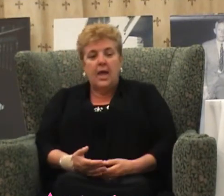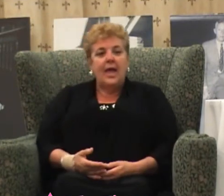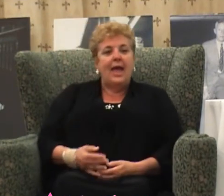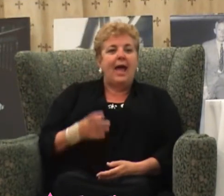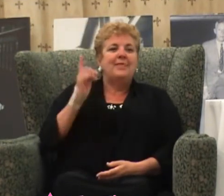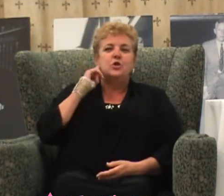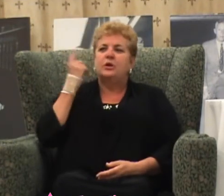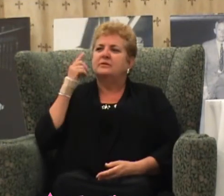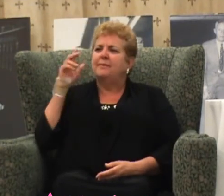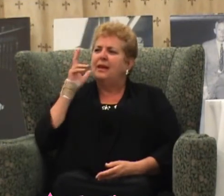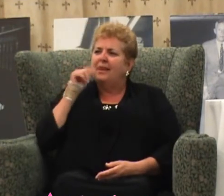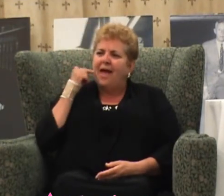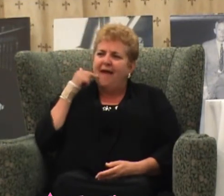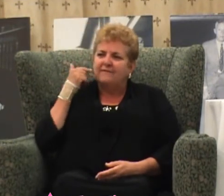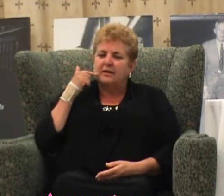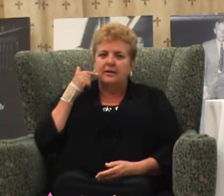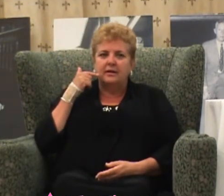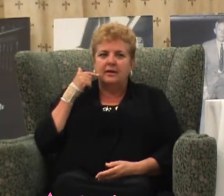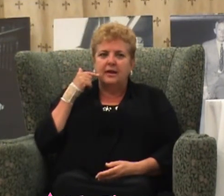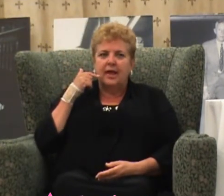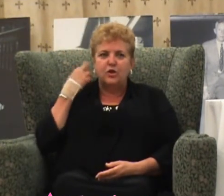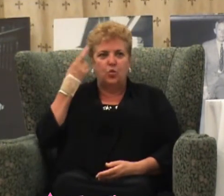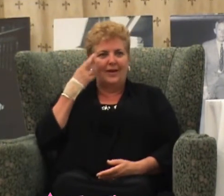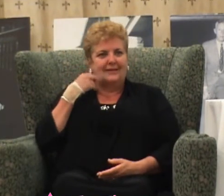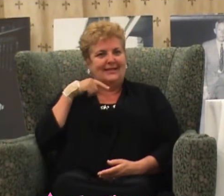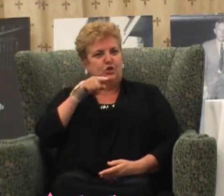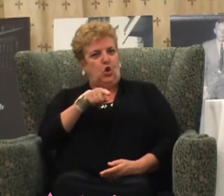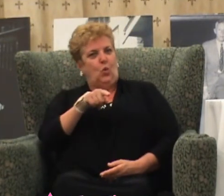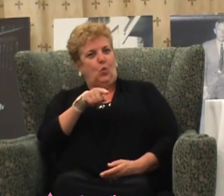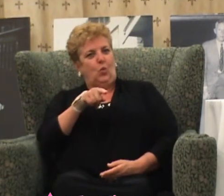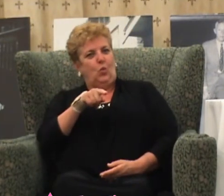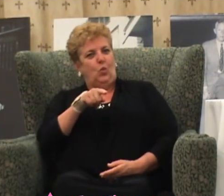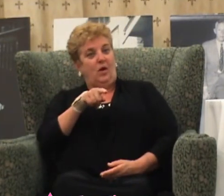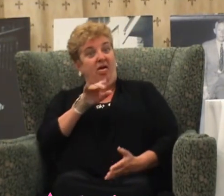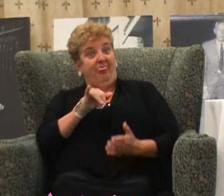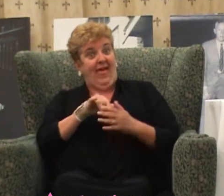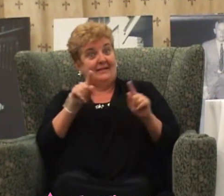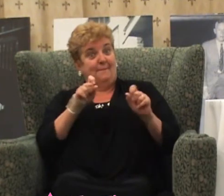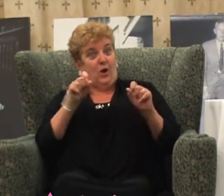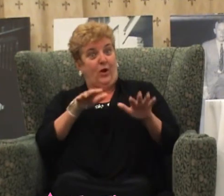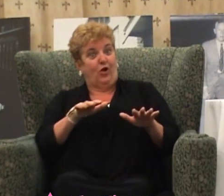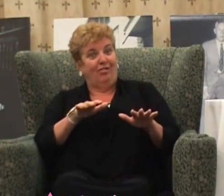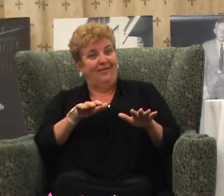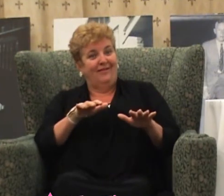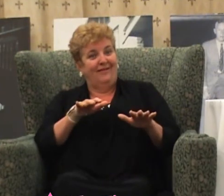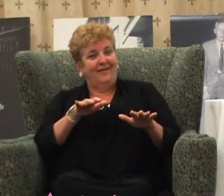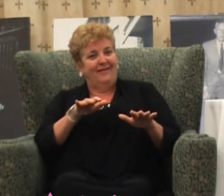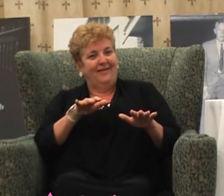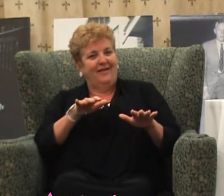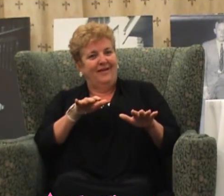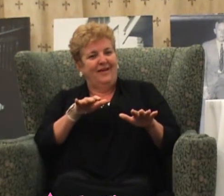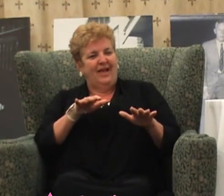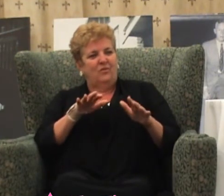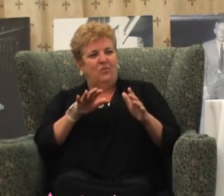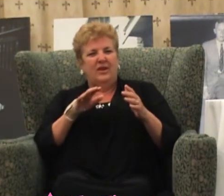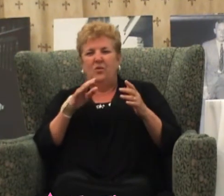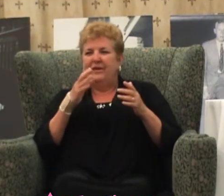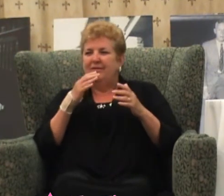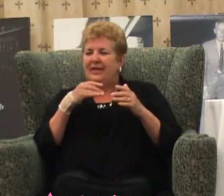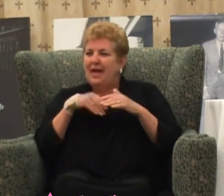laughing and you realize it's you. You know. What a miracle that is. And we take it for granted. We come in sick unto death and dying.